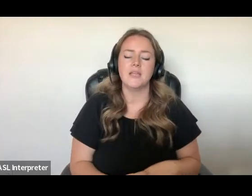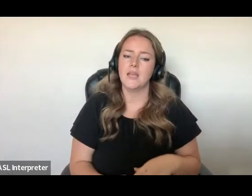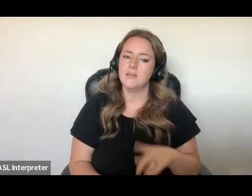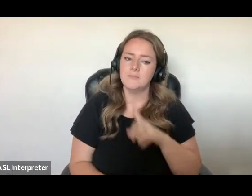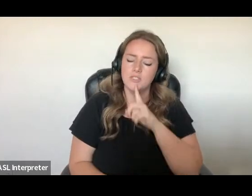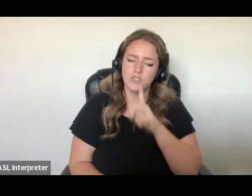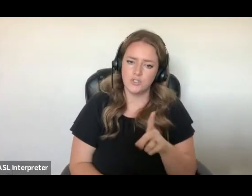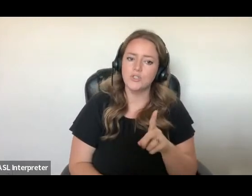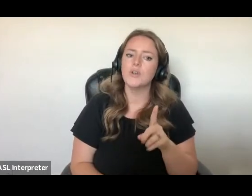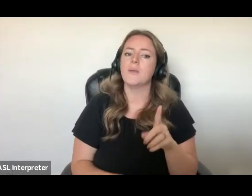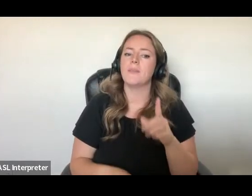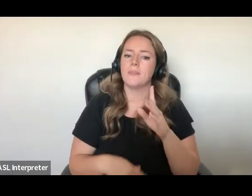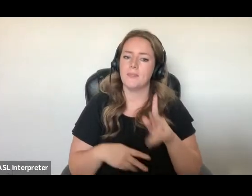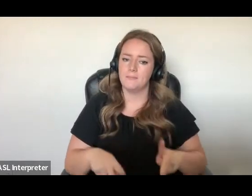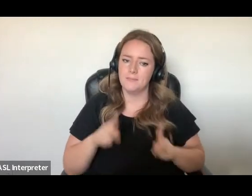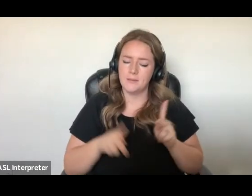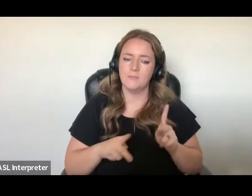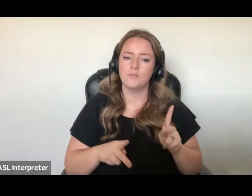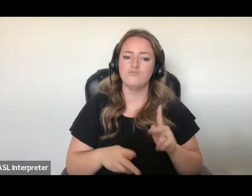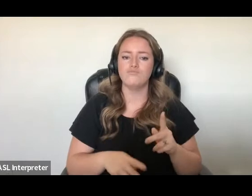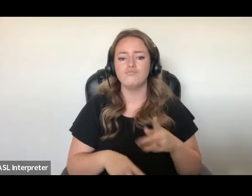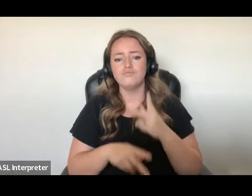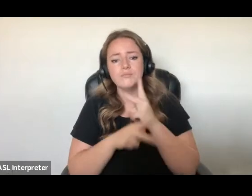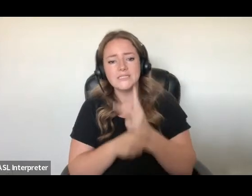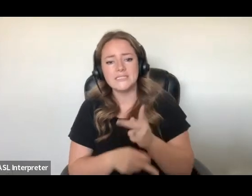and dignity. Thank you.